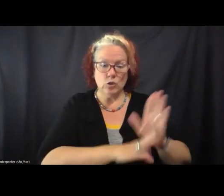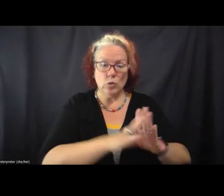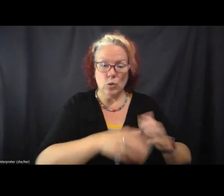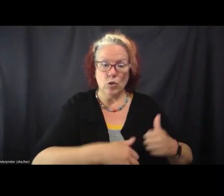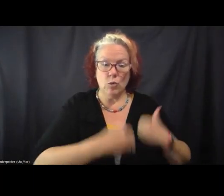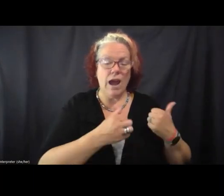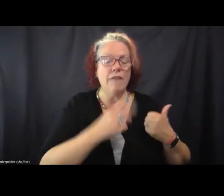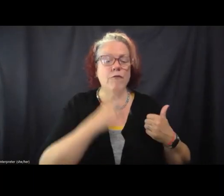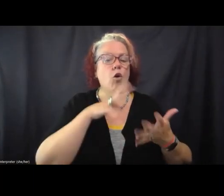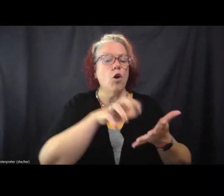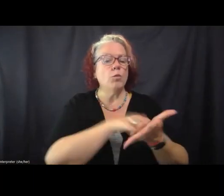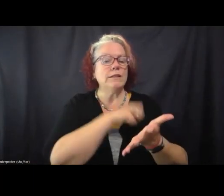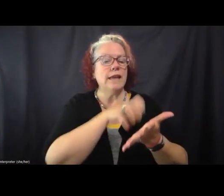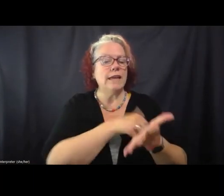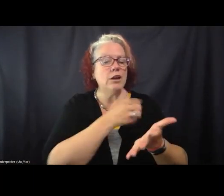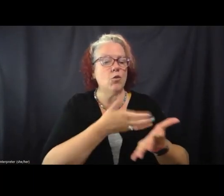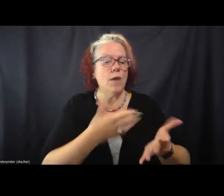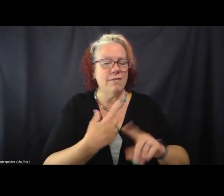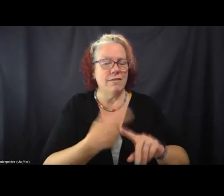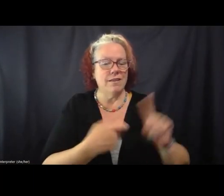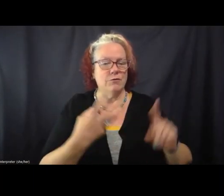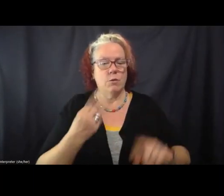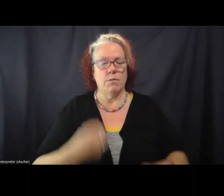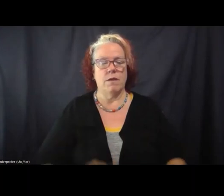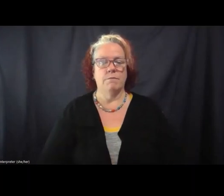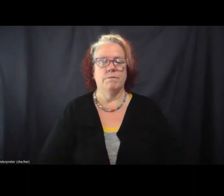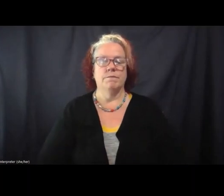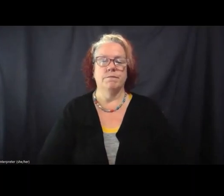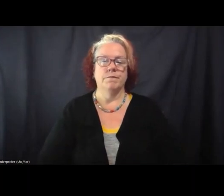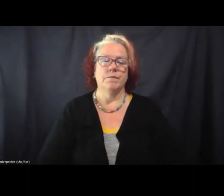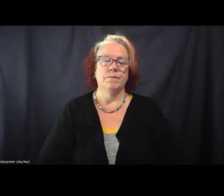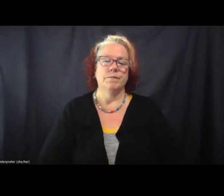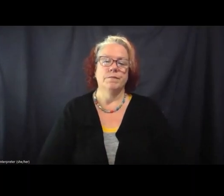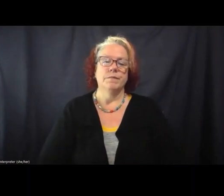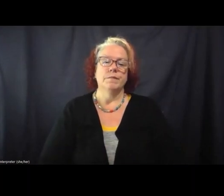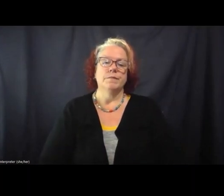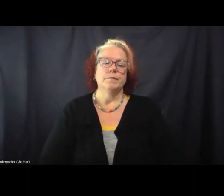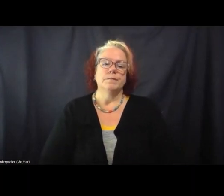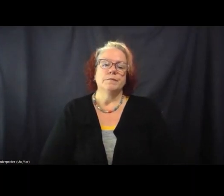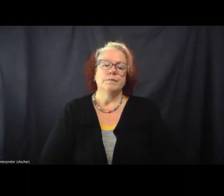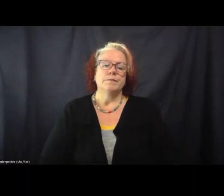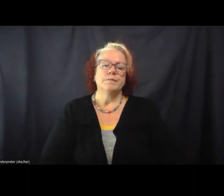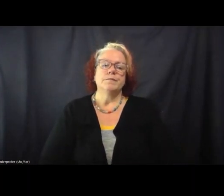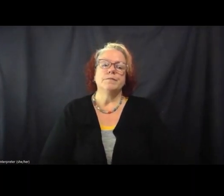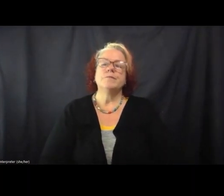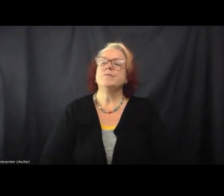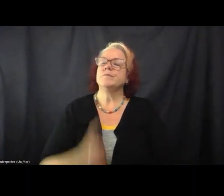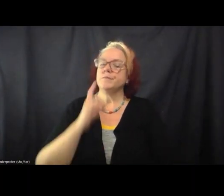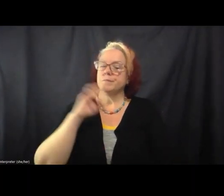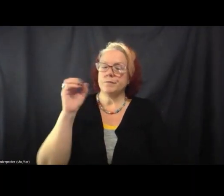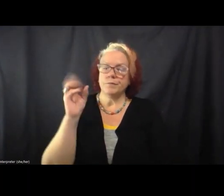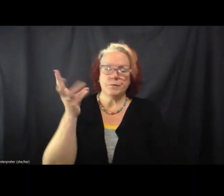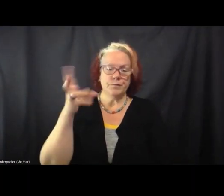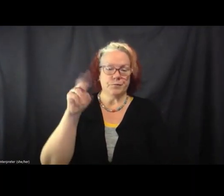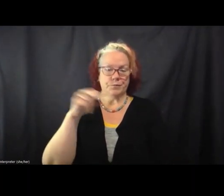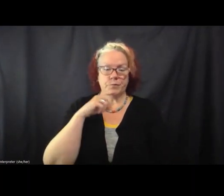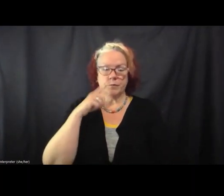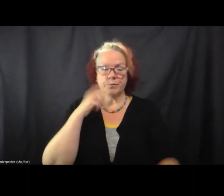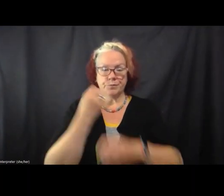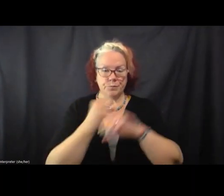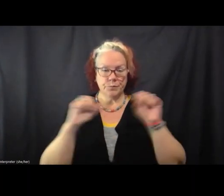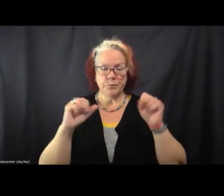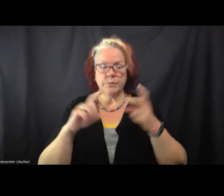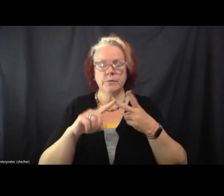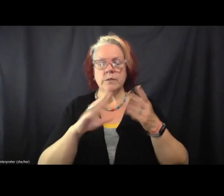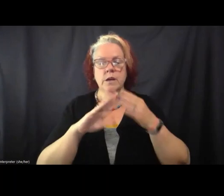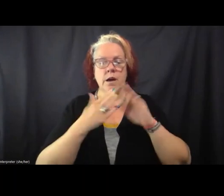that was helping them thrive and put them in a much worse position? So really owning the public safety arguments, the community safety arguments